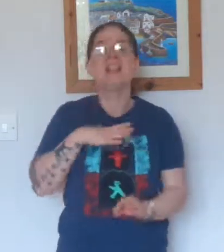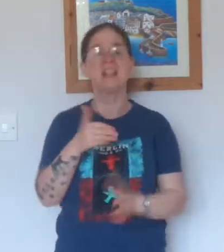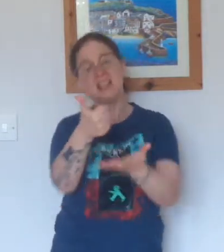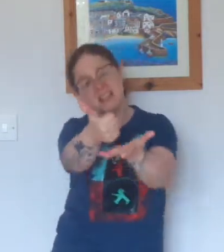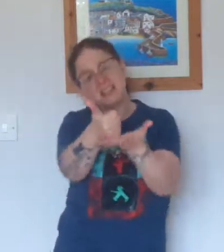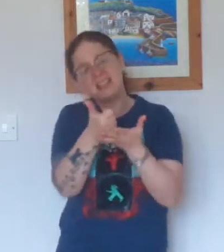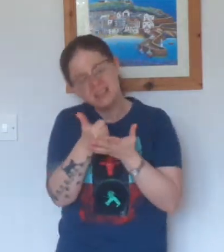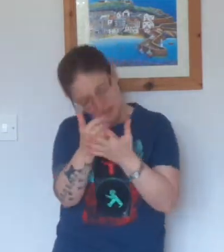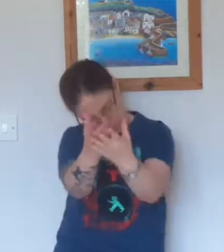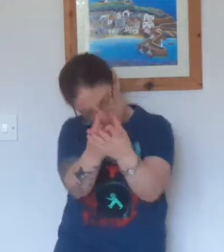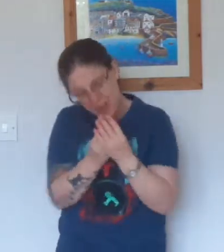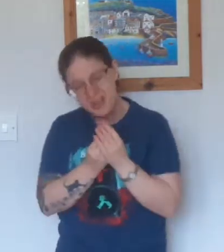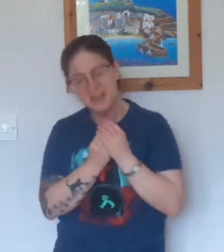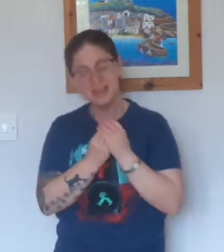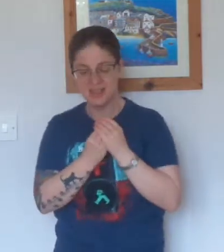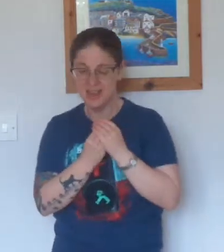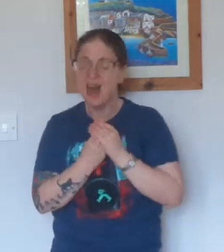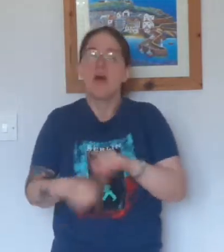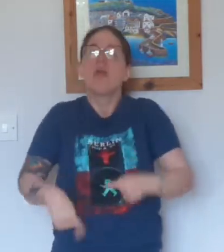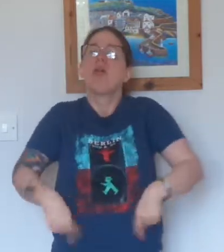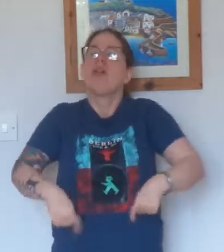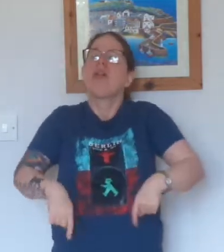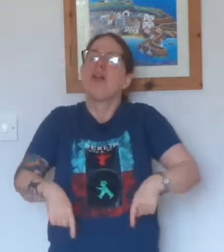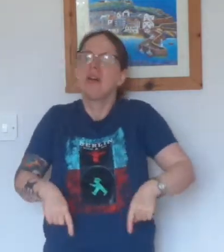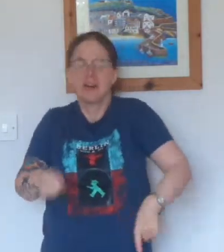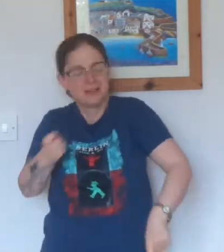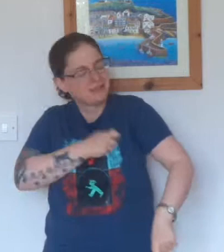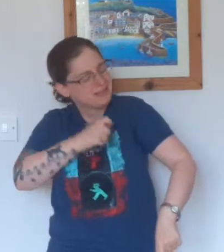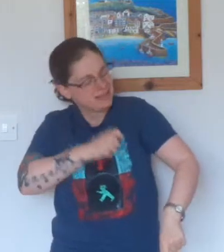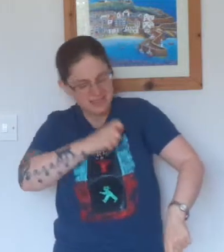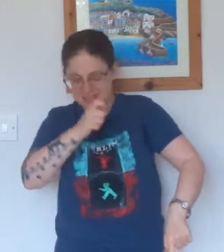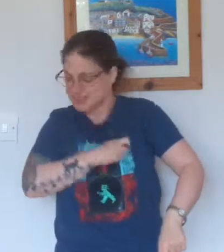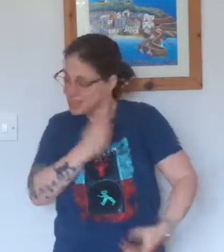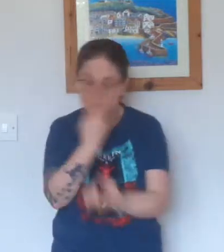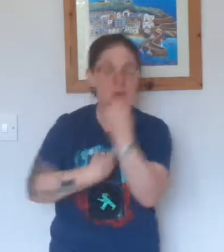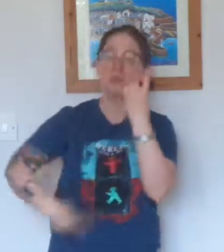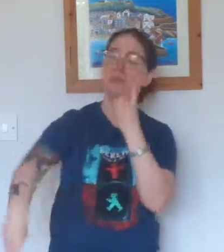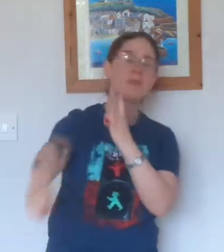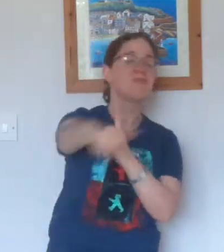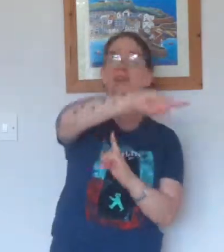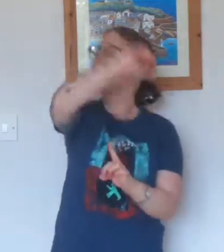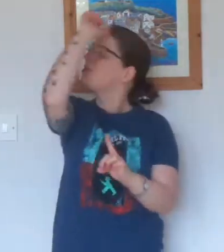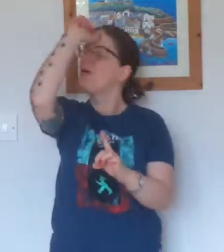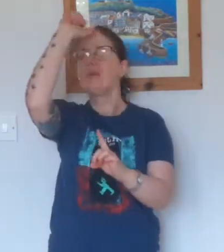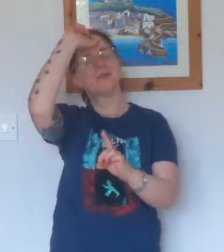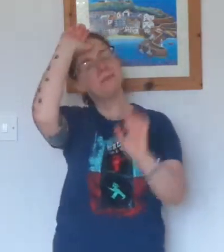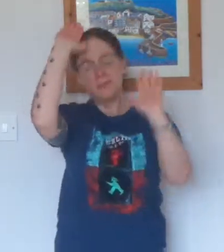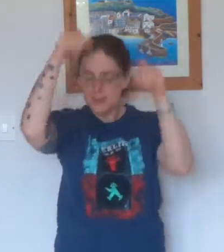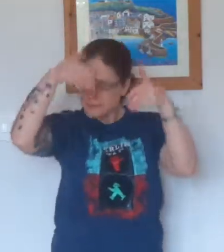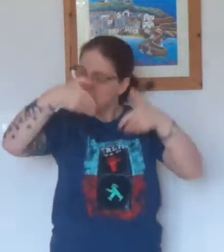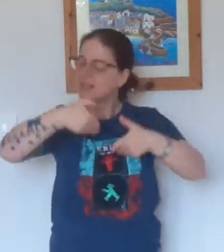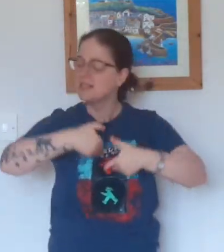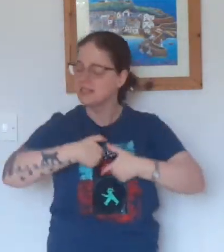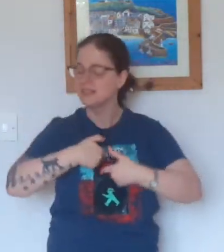I'm trembling inside, and nobody knows it but me.